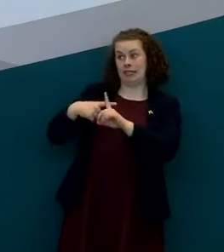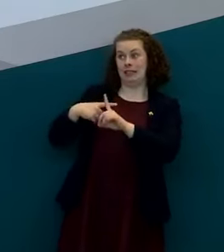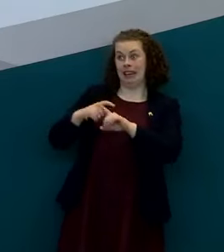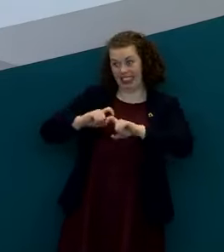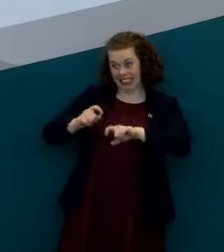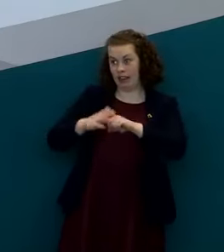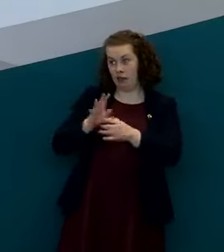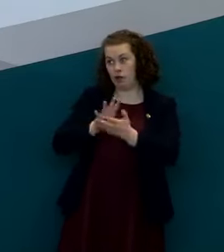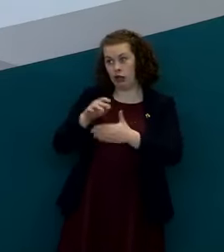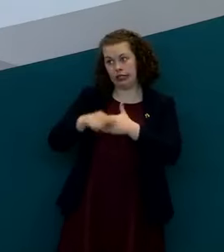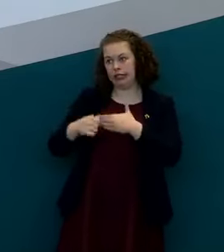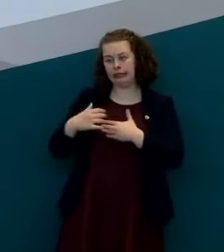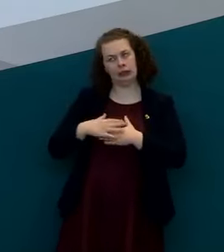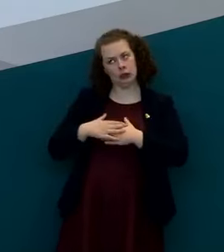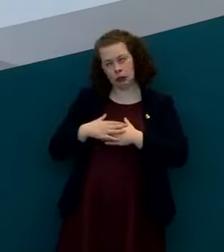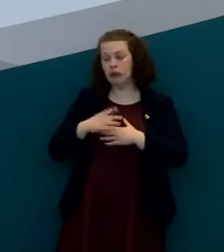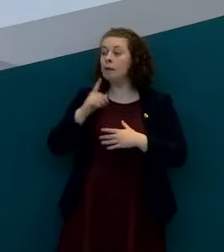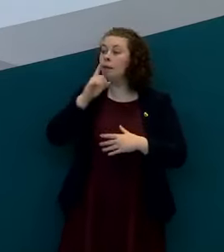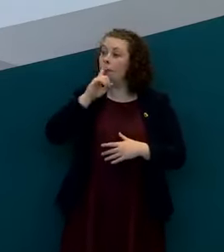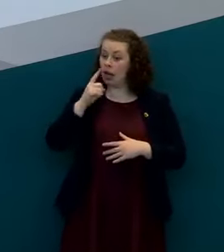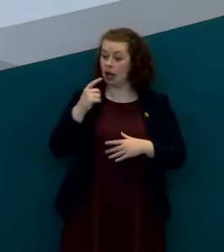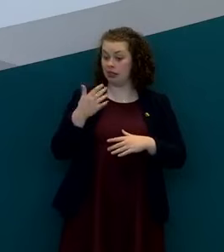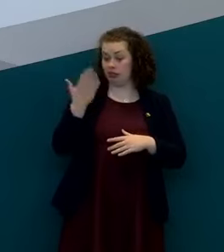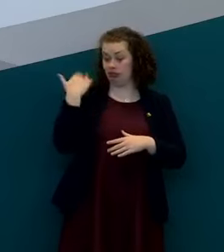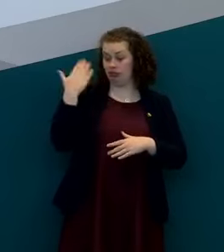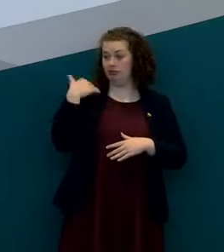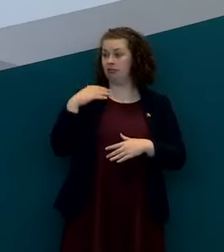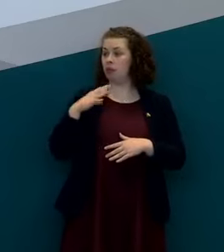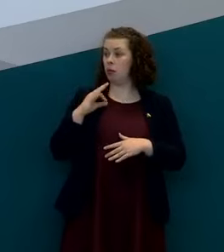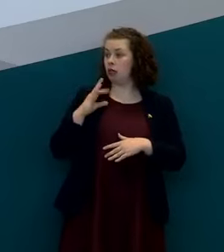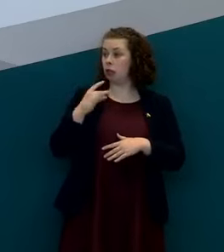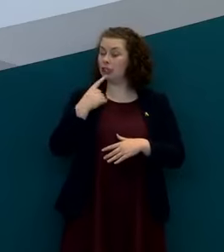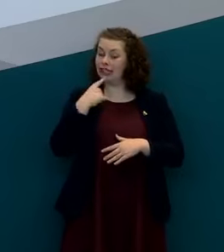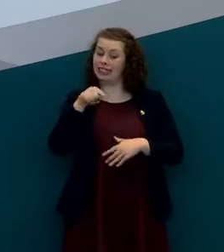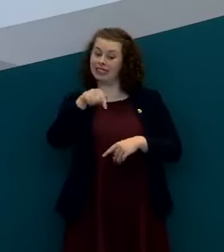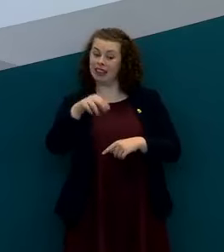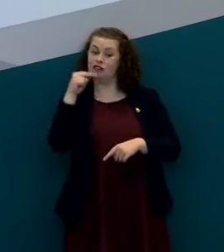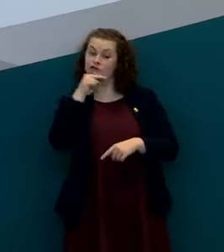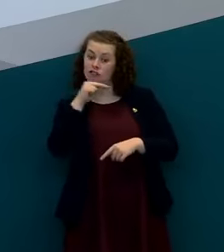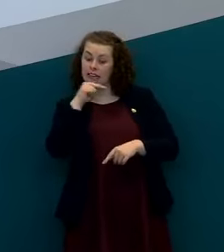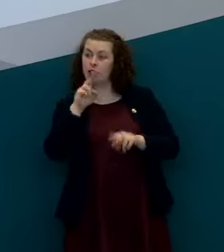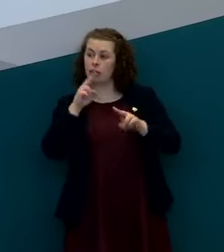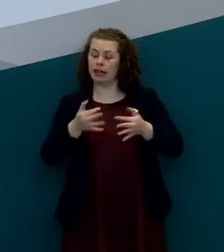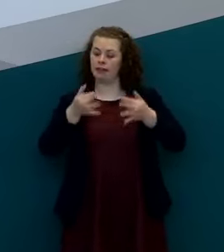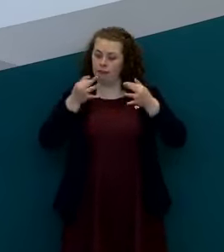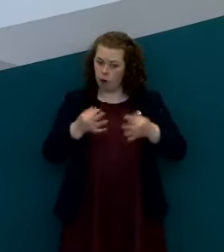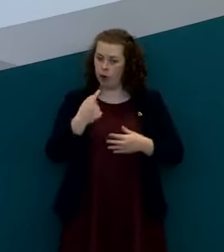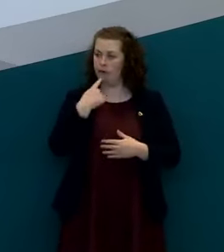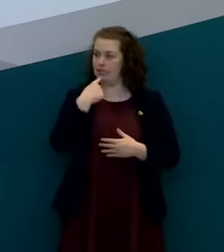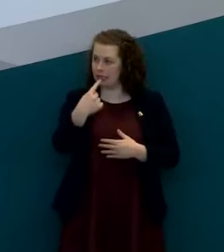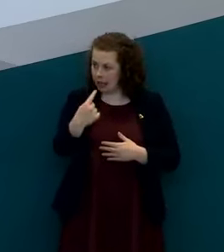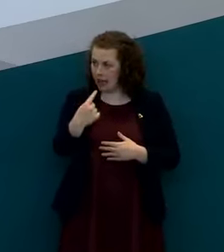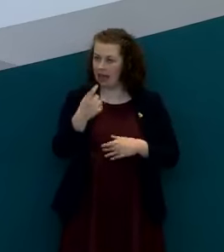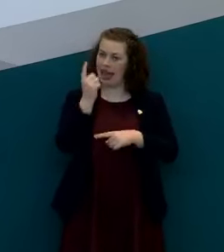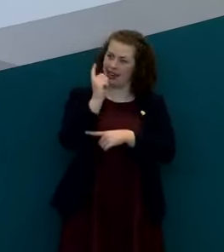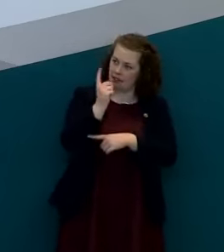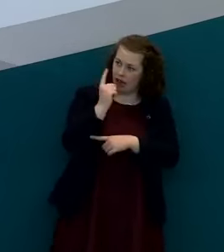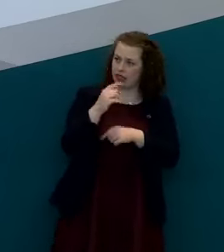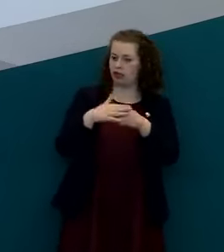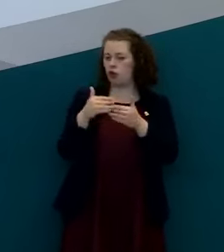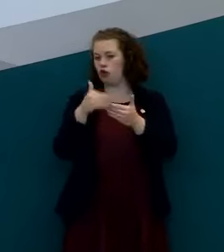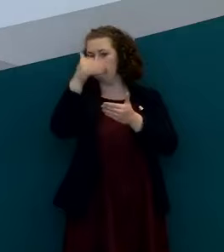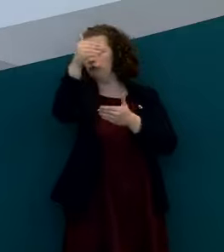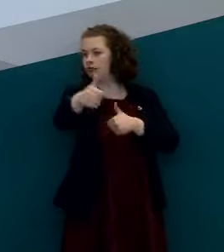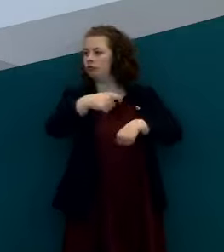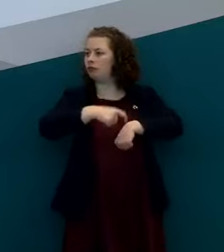what i said in the early part of the week was that uh friday would be the day when we'd make that assessment formally and make the advice available formally and that the